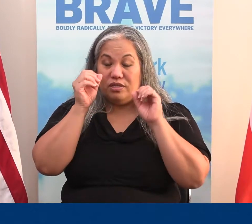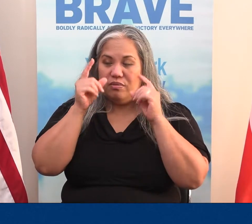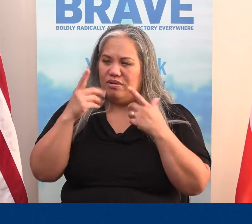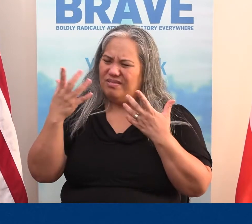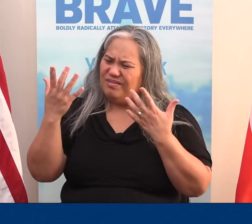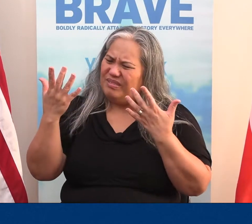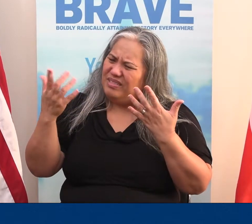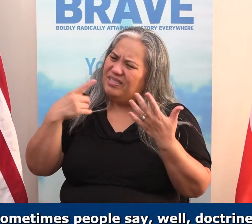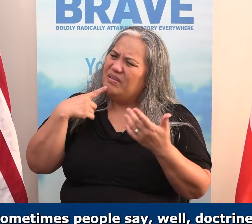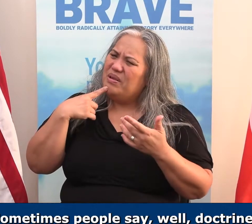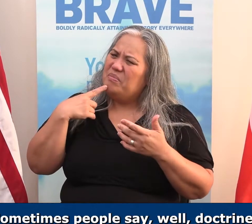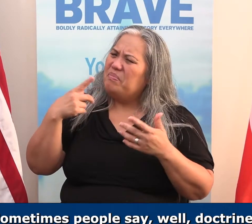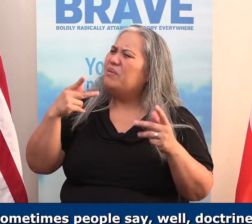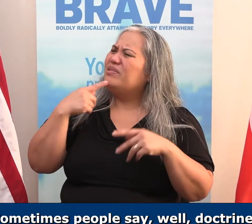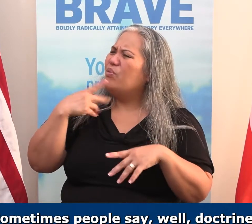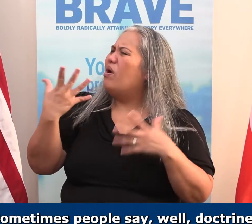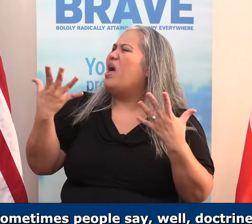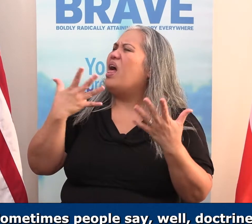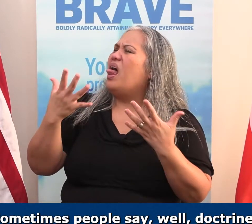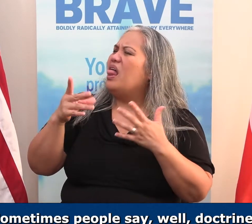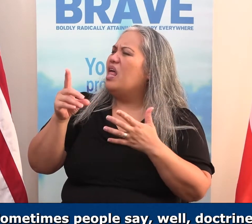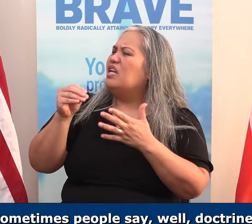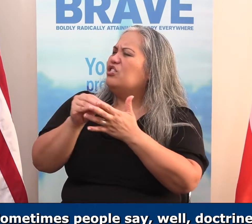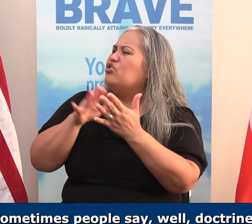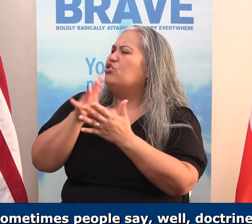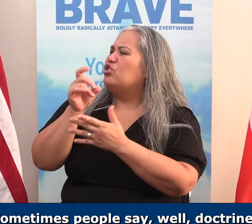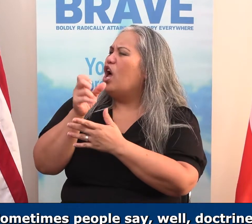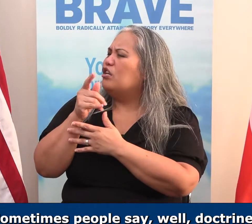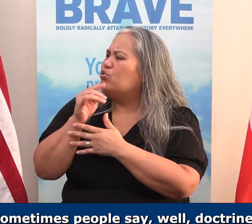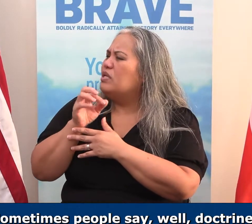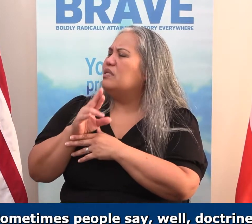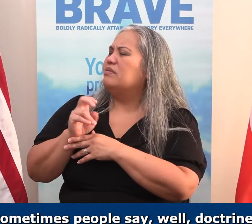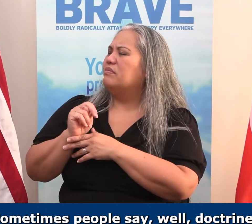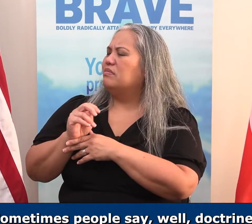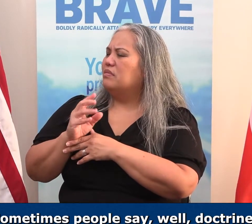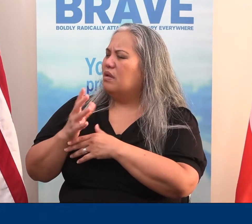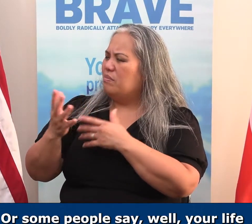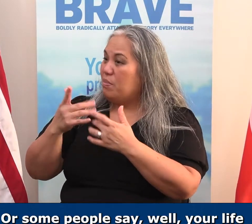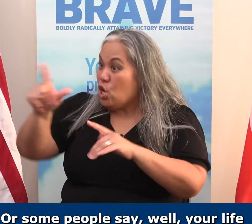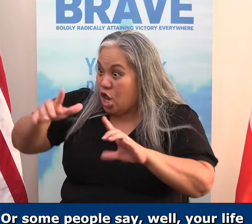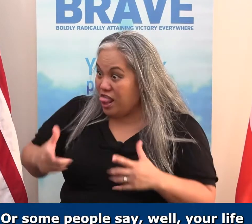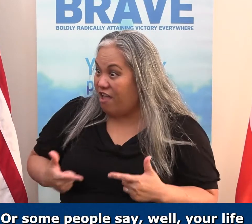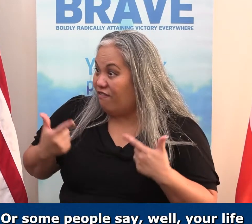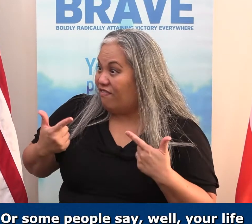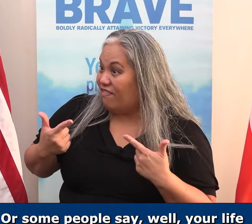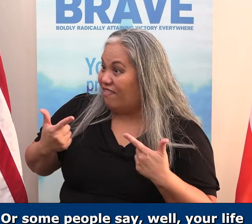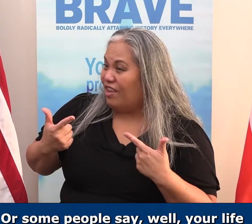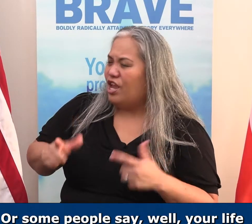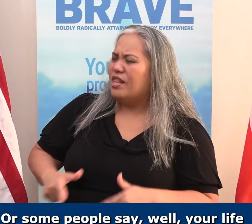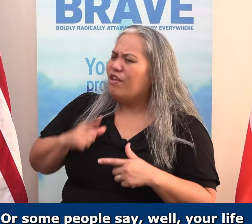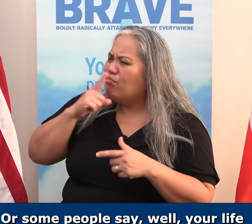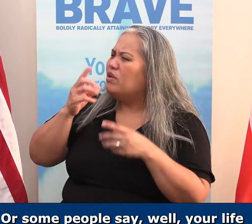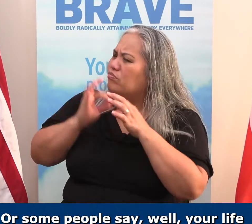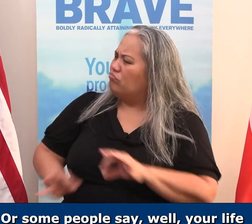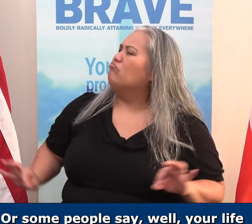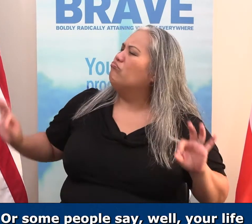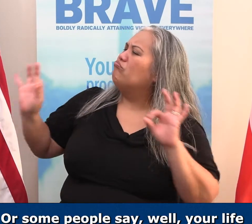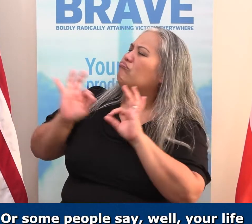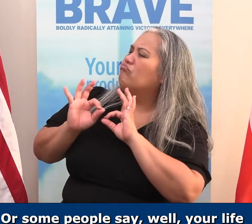And you'll be surprised. Sometimes people say, well, doctrine, because you've got to be right. Or sometimes people will say, well, your life, because your life just really